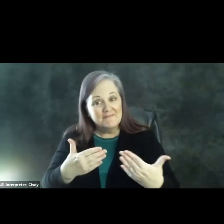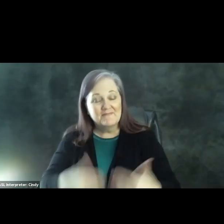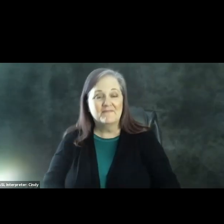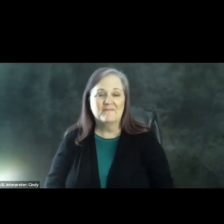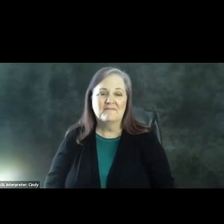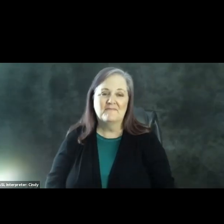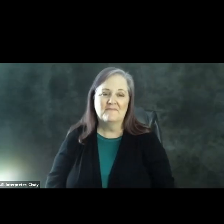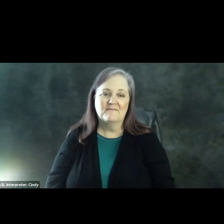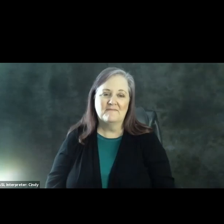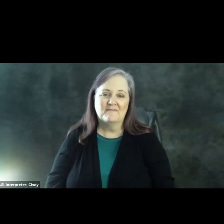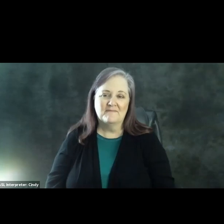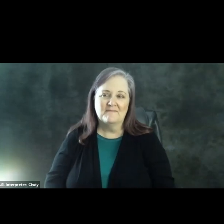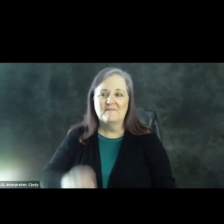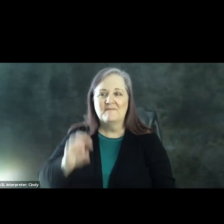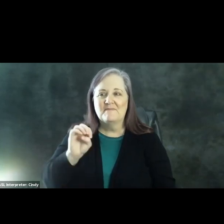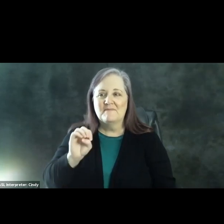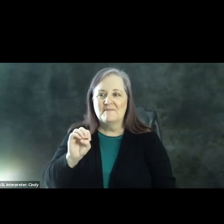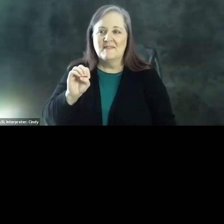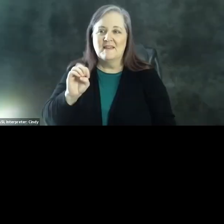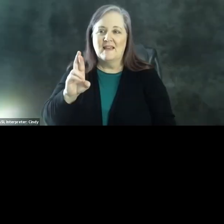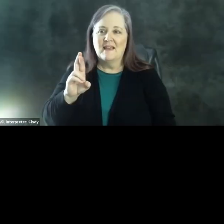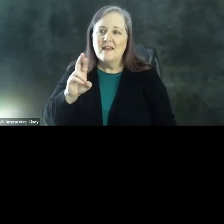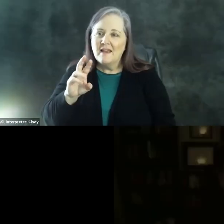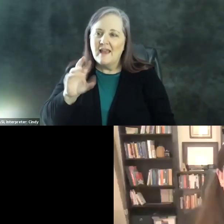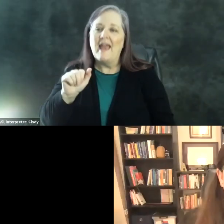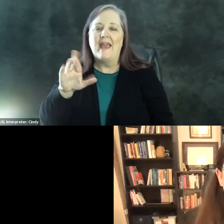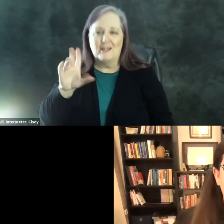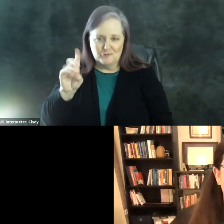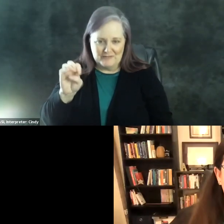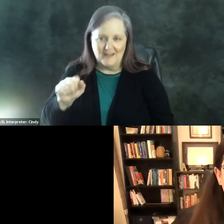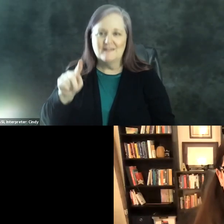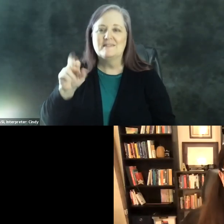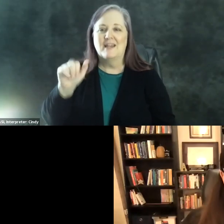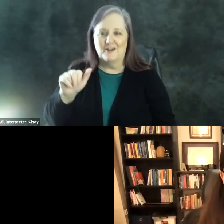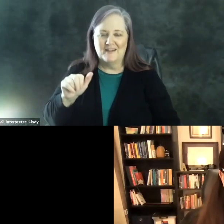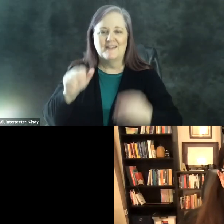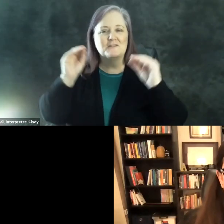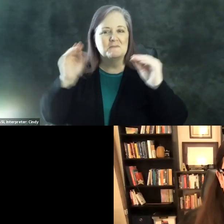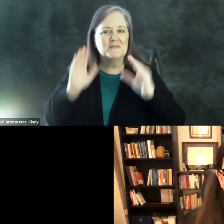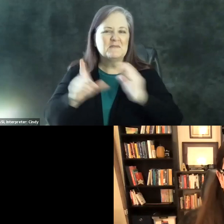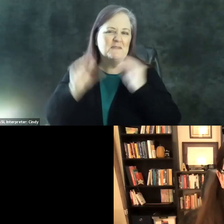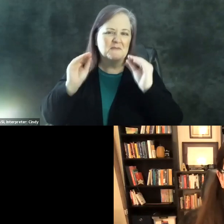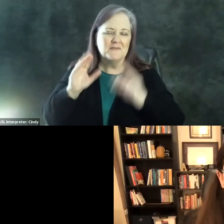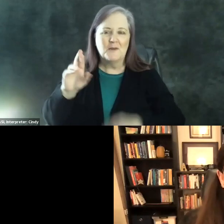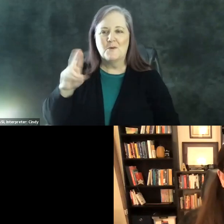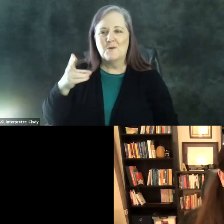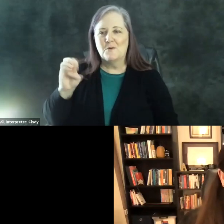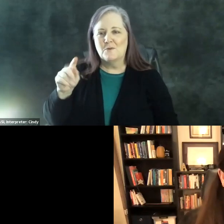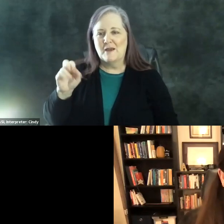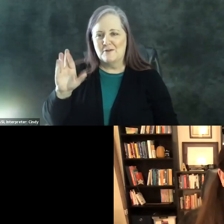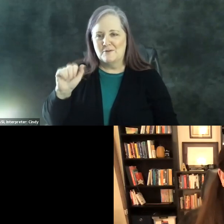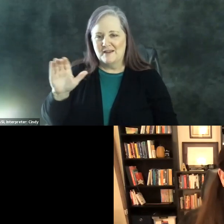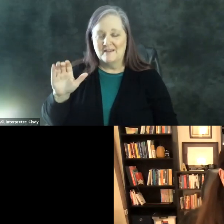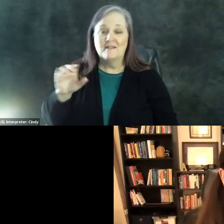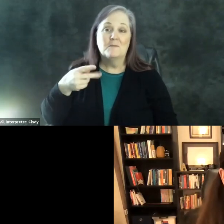So Andrea Terry, our last panelist, is an assistant professor of rhetoric at Sacramento State. She earned her Ph.D. from Texas